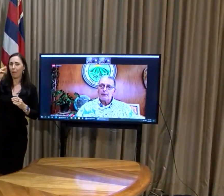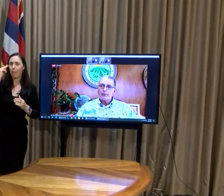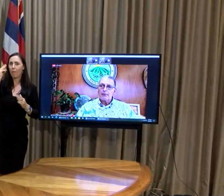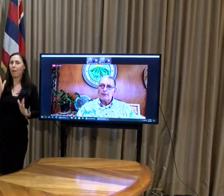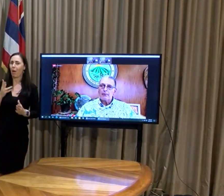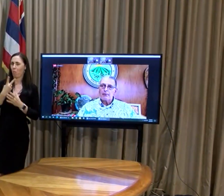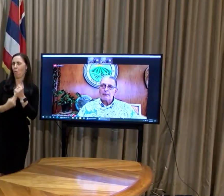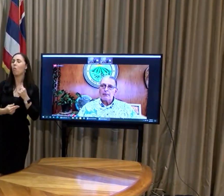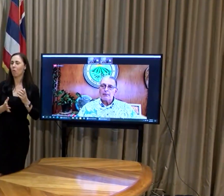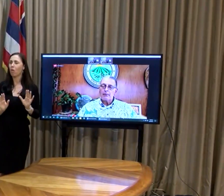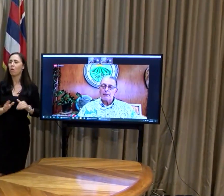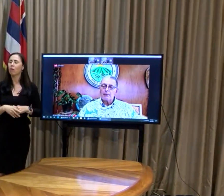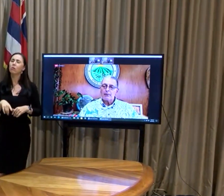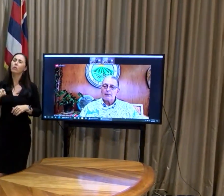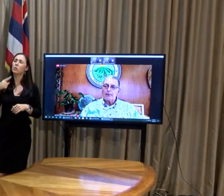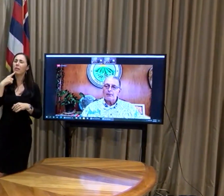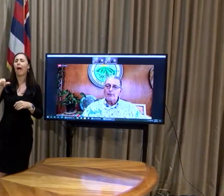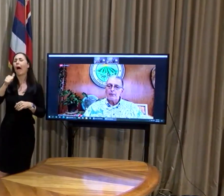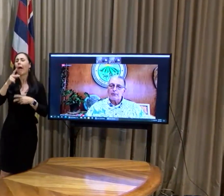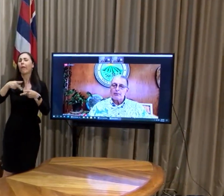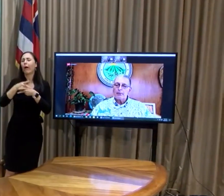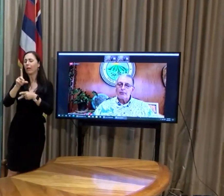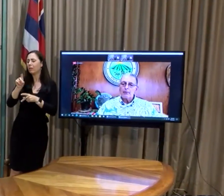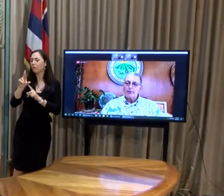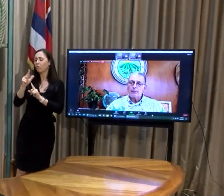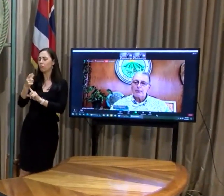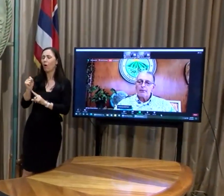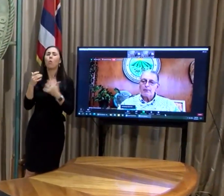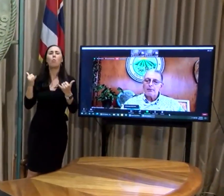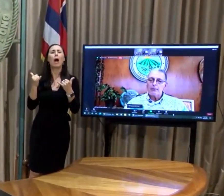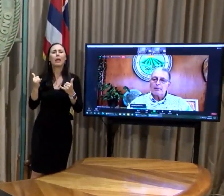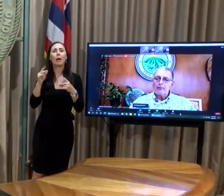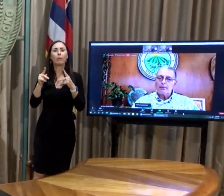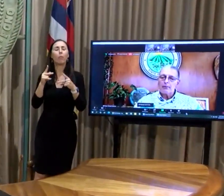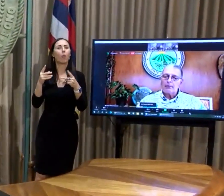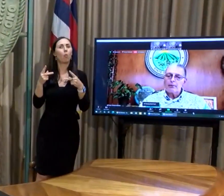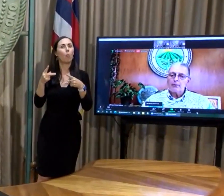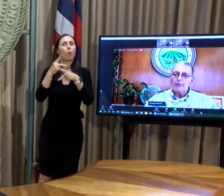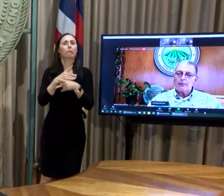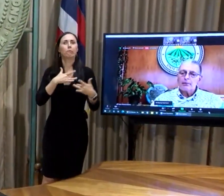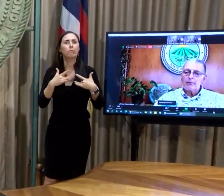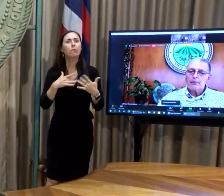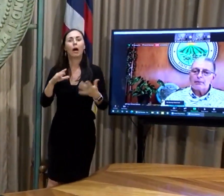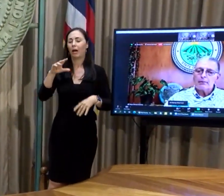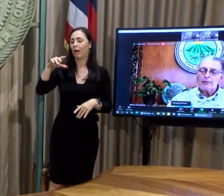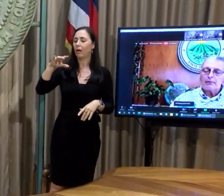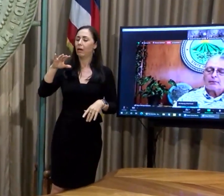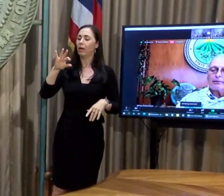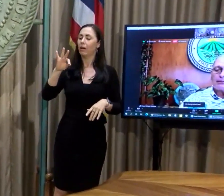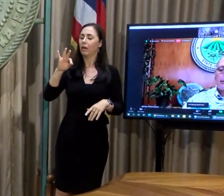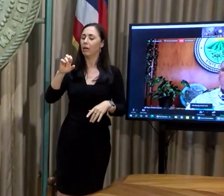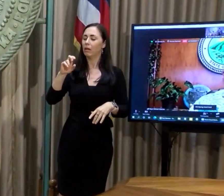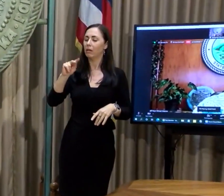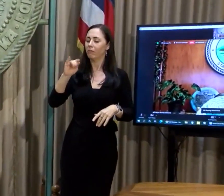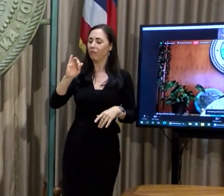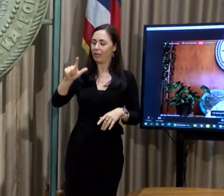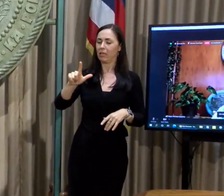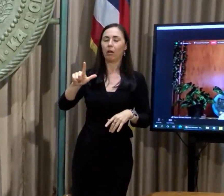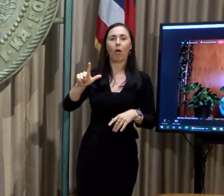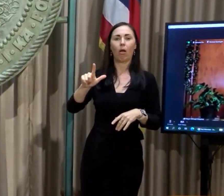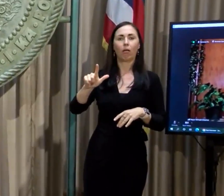You mentioned other drugs, and I think there's a growing concern with fentanyl about being brought here illegally.